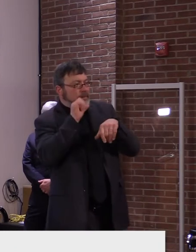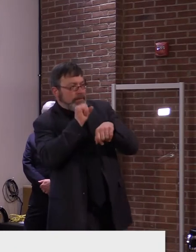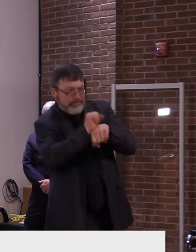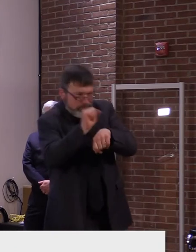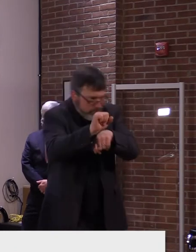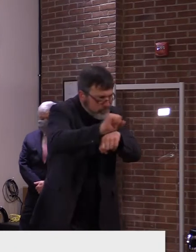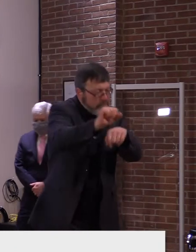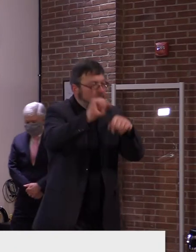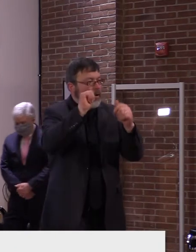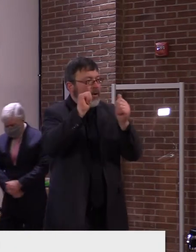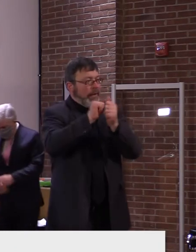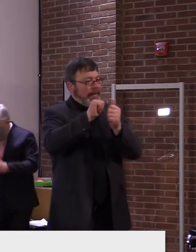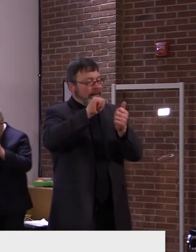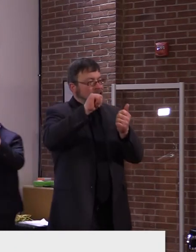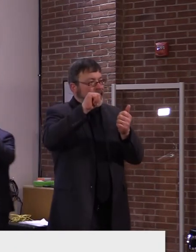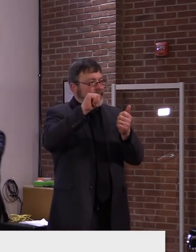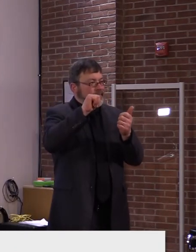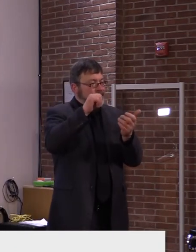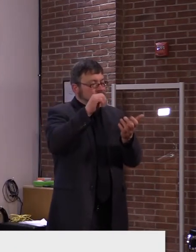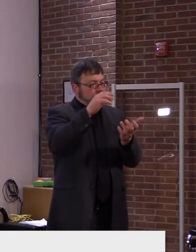that we need, uh, secretary Smith.